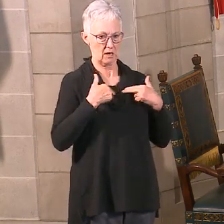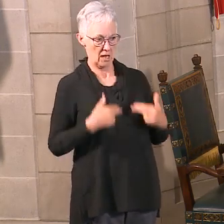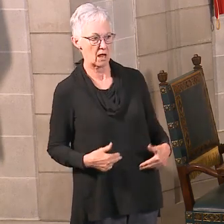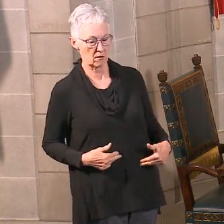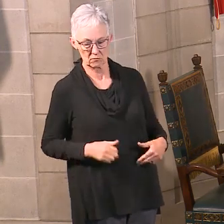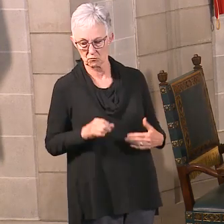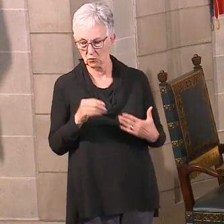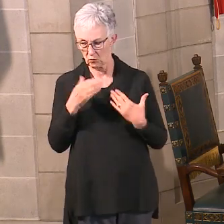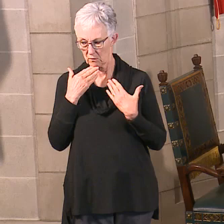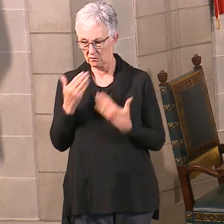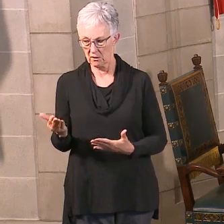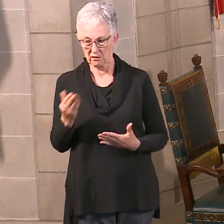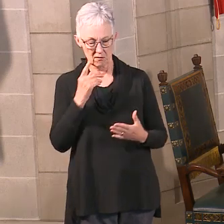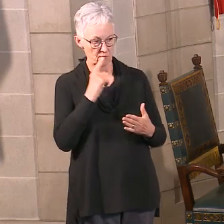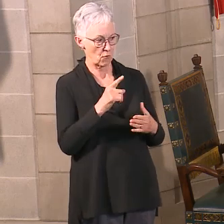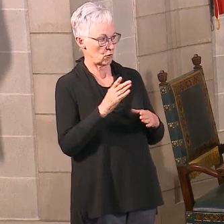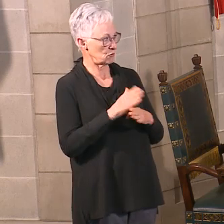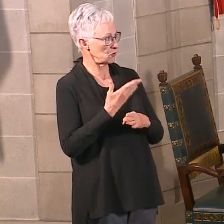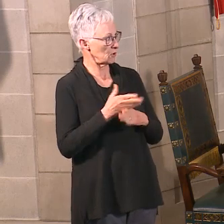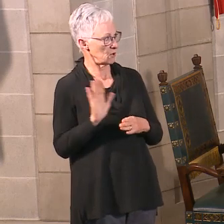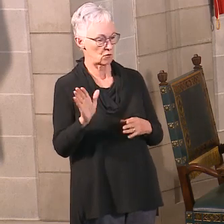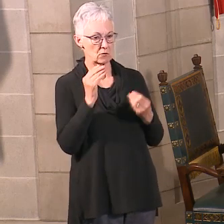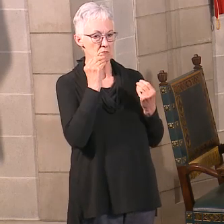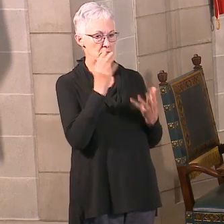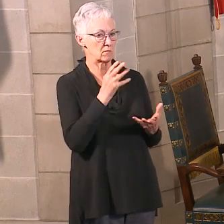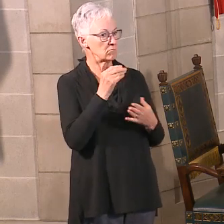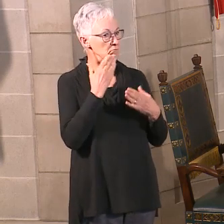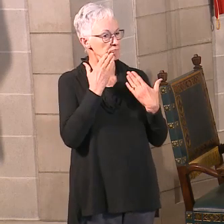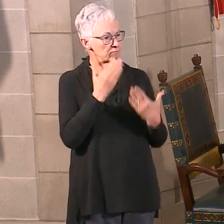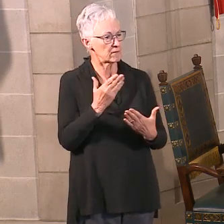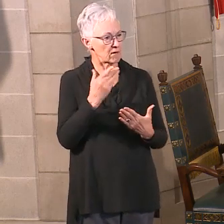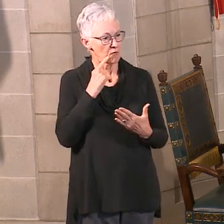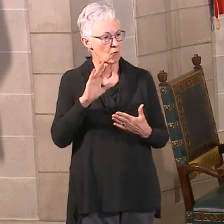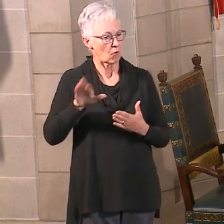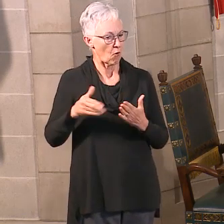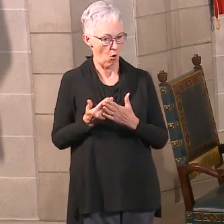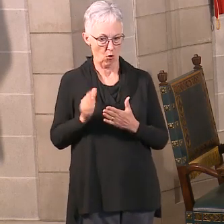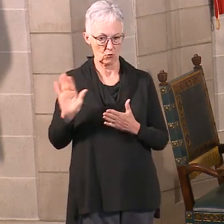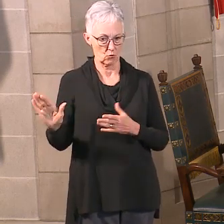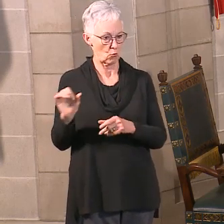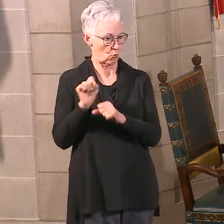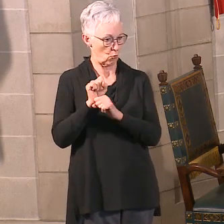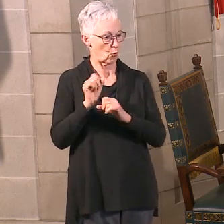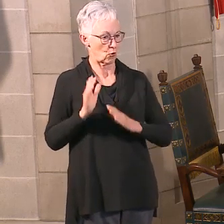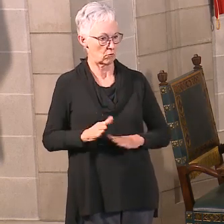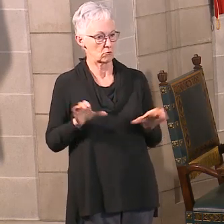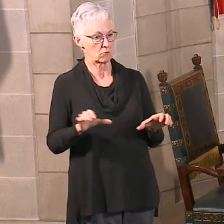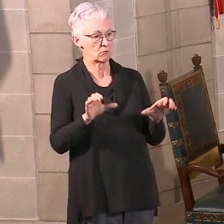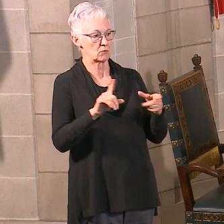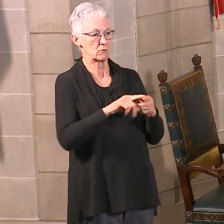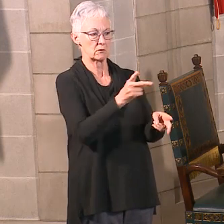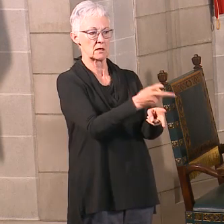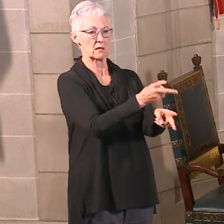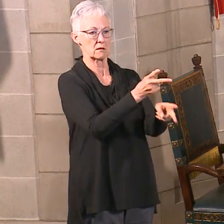well. So thank you very much for being here today and for all that your providers do to be able to help make sure we're taking care of the mental health in Nebraskans.